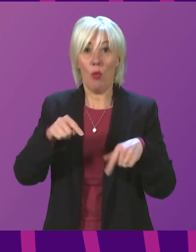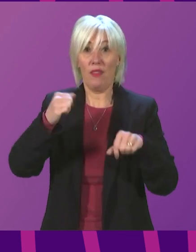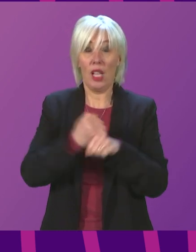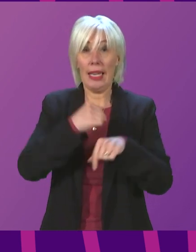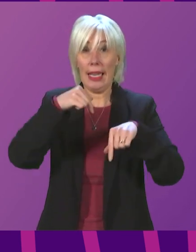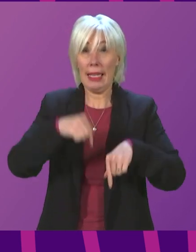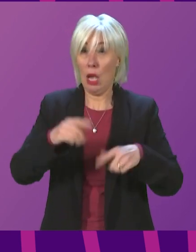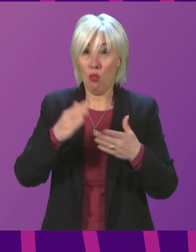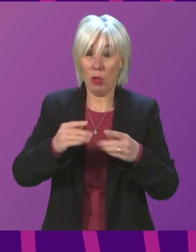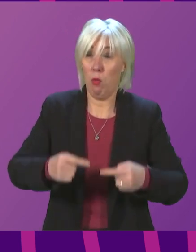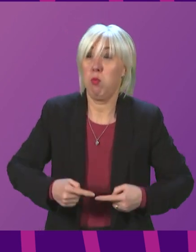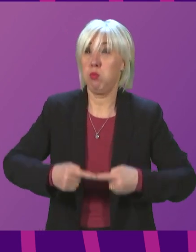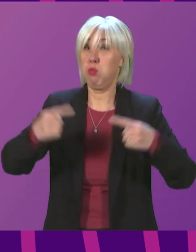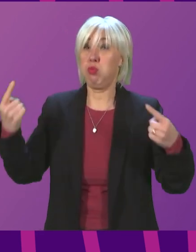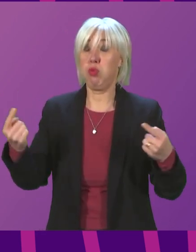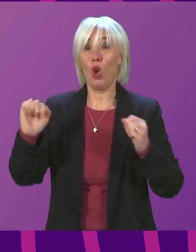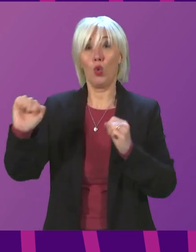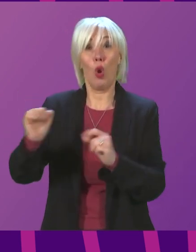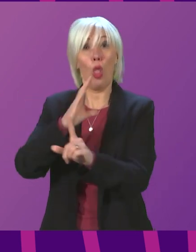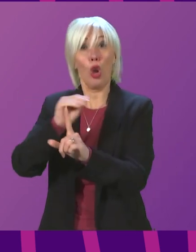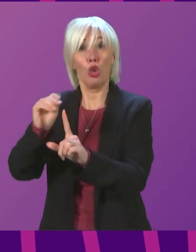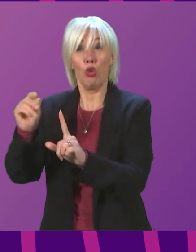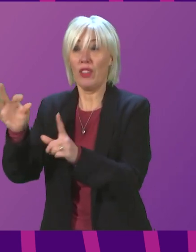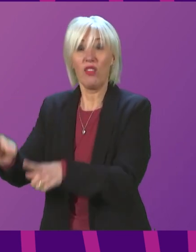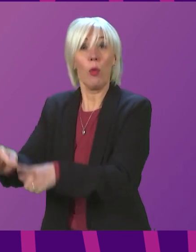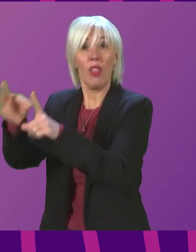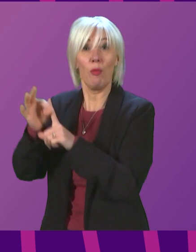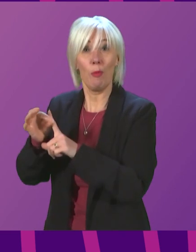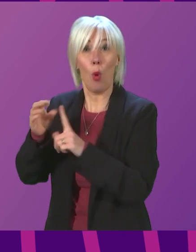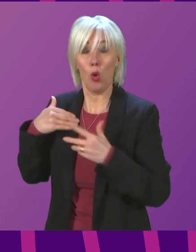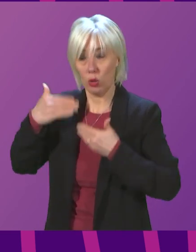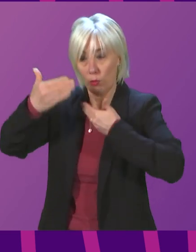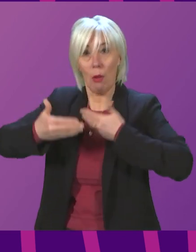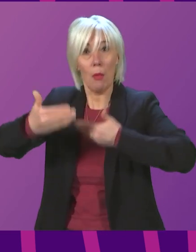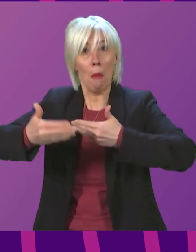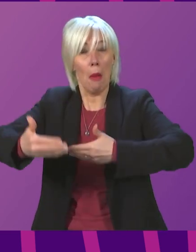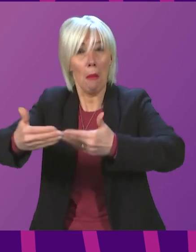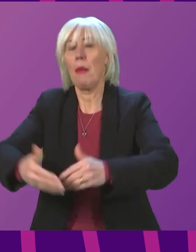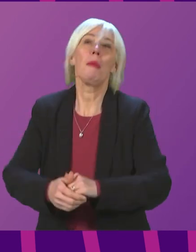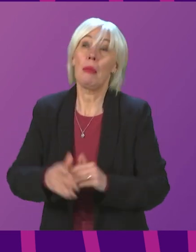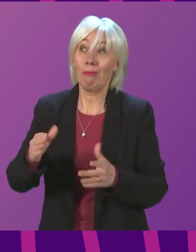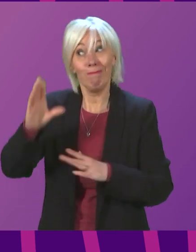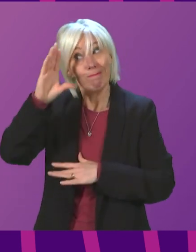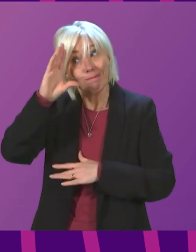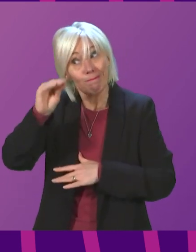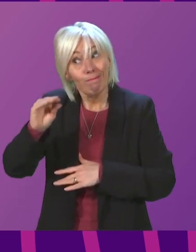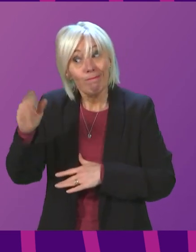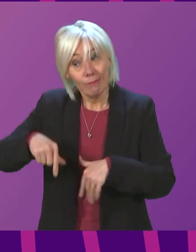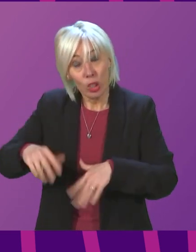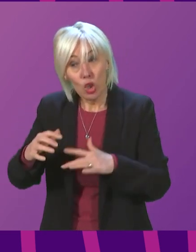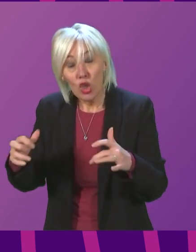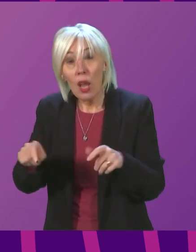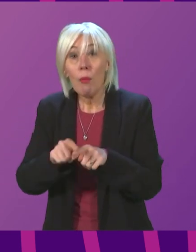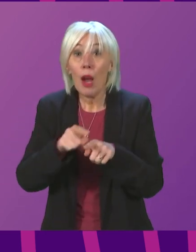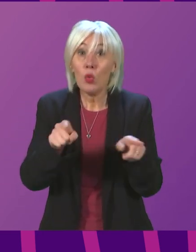approach that the Conservatives have proposed at each and every stage. I would gently remind the Chamber and, indeed, the public again today